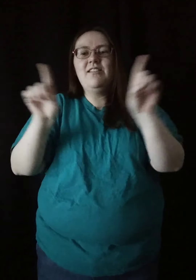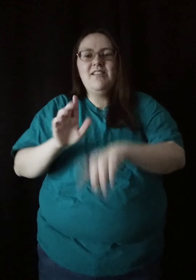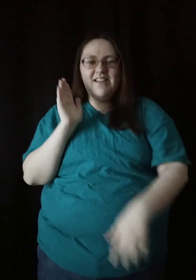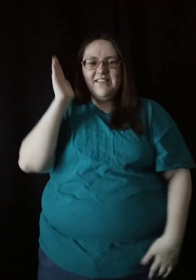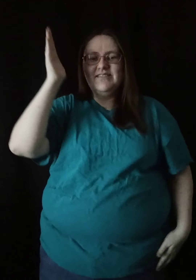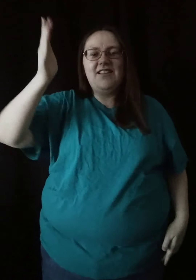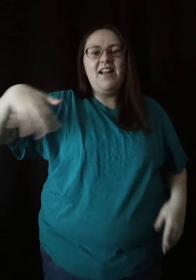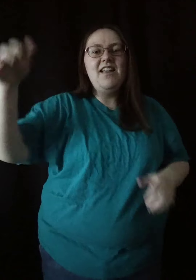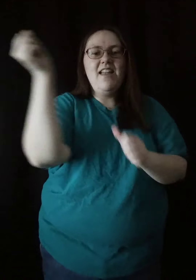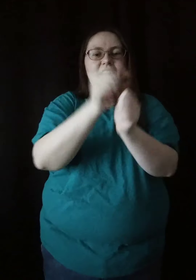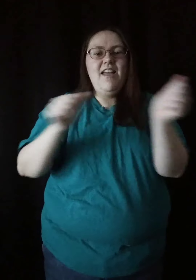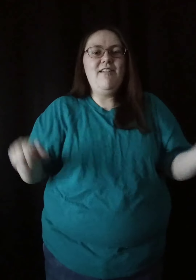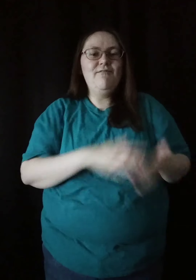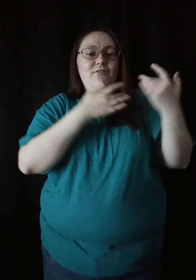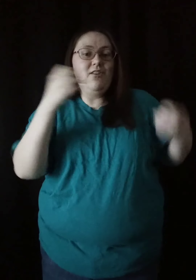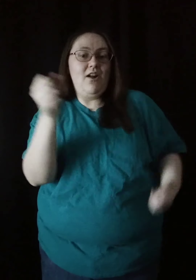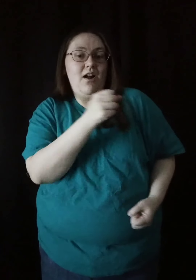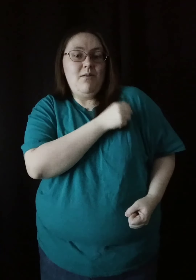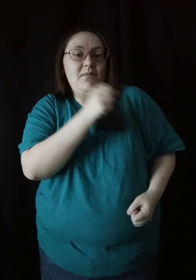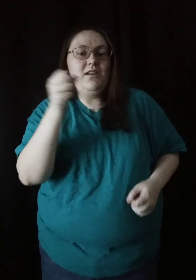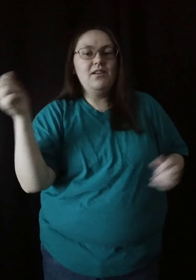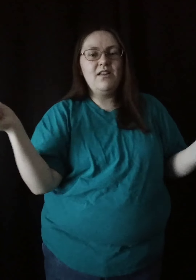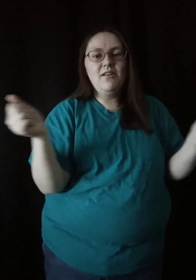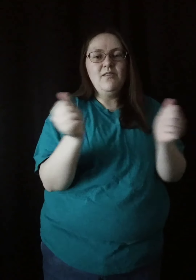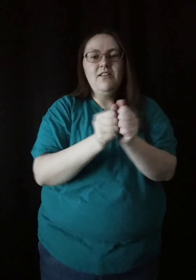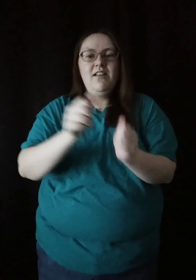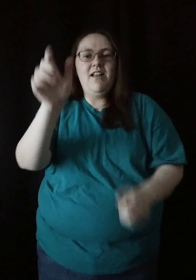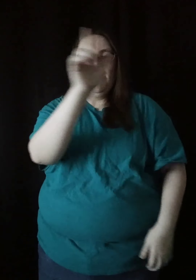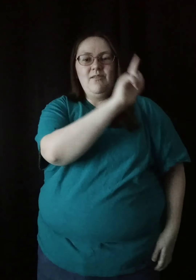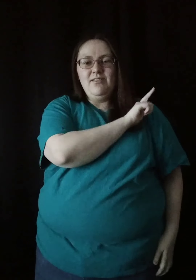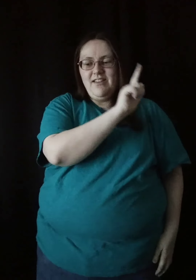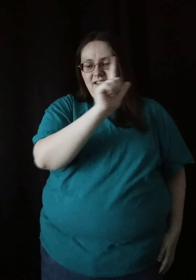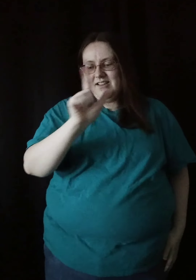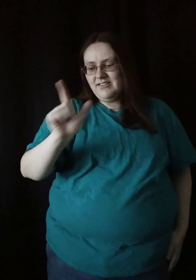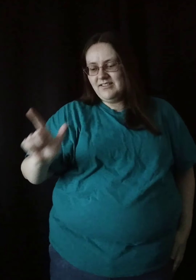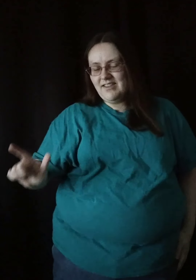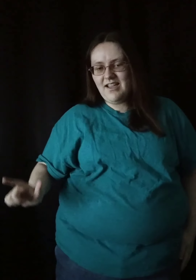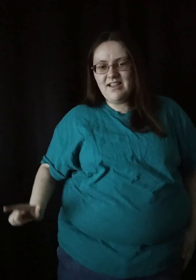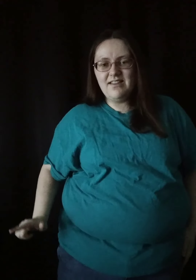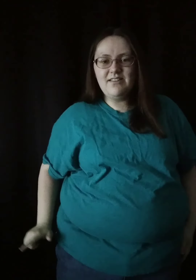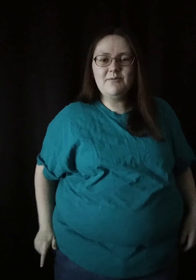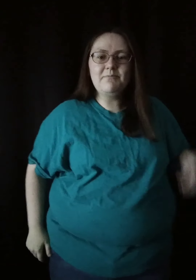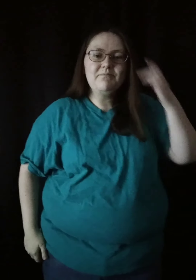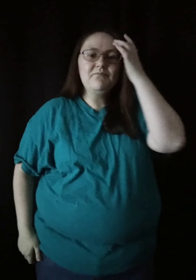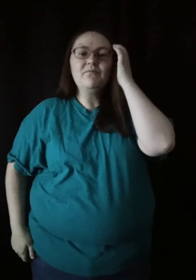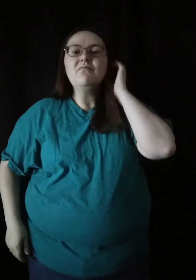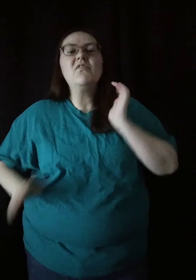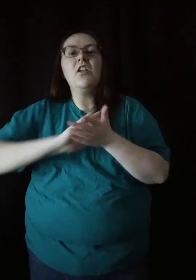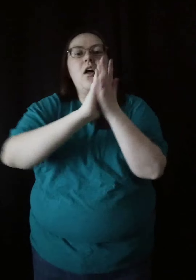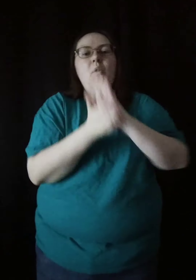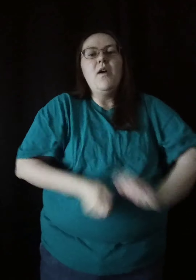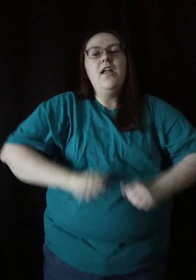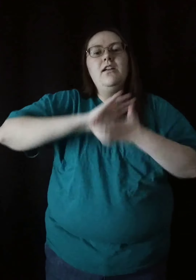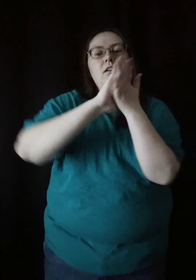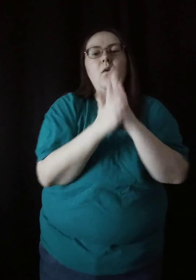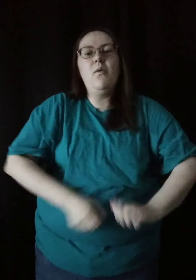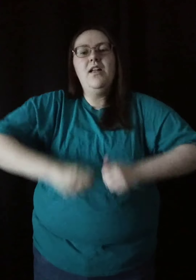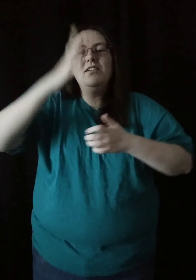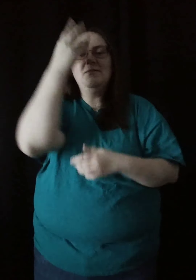raised high Every heart beating in time, every and I Oh, wake, oh, wake,